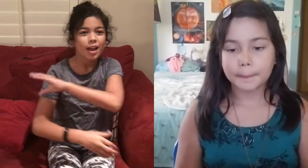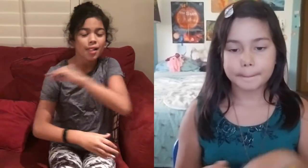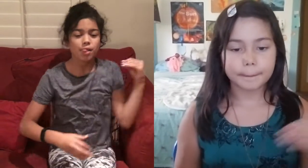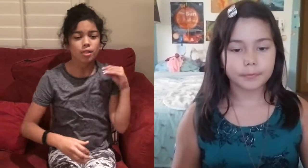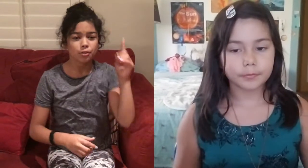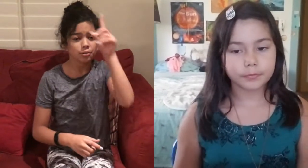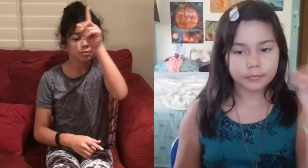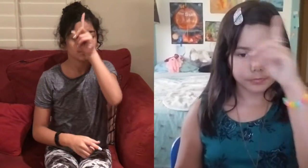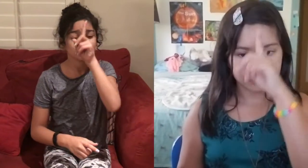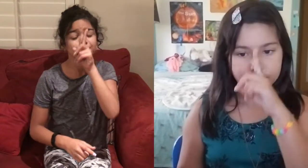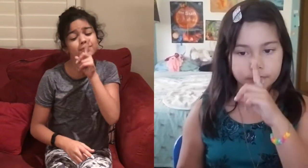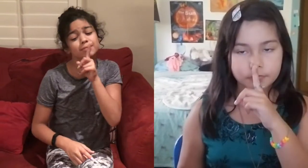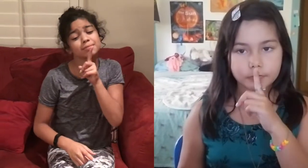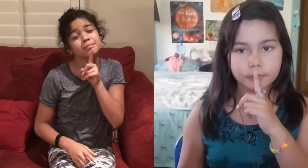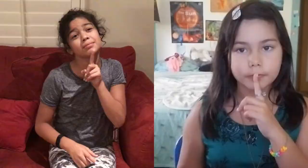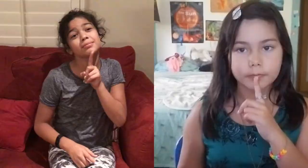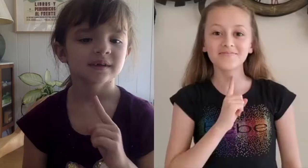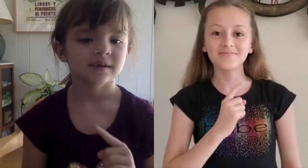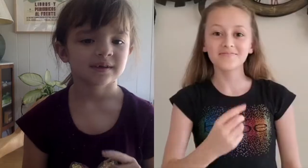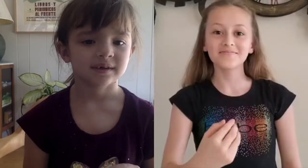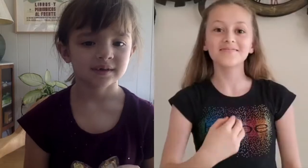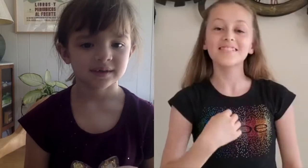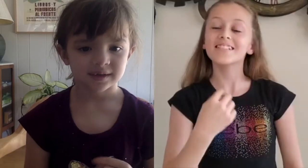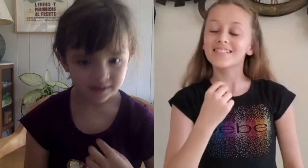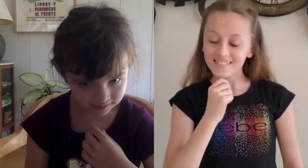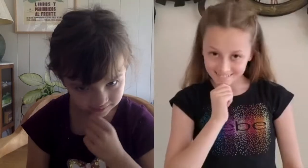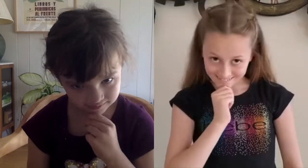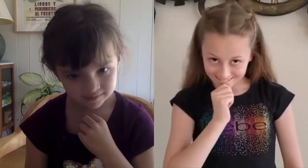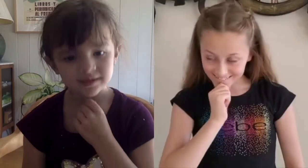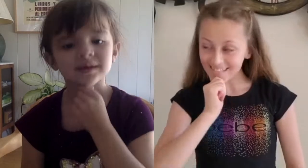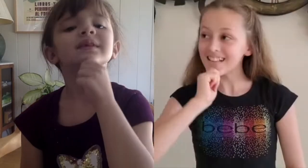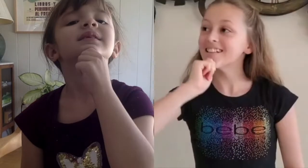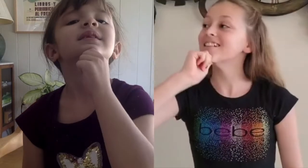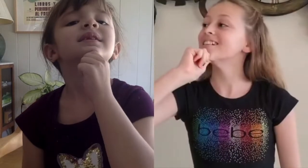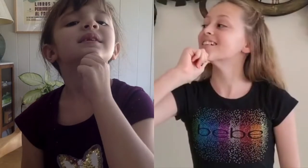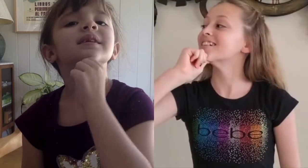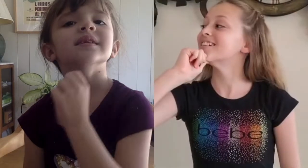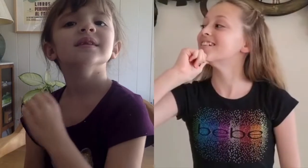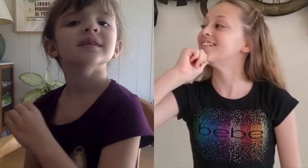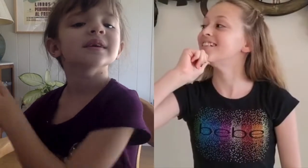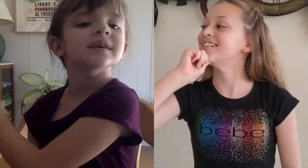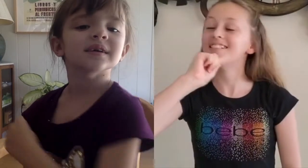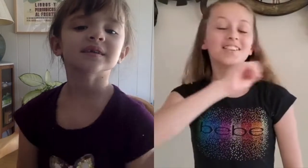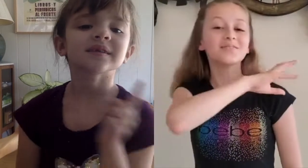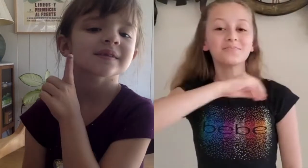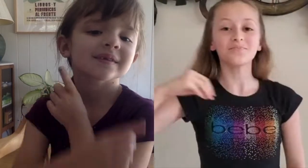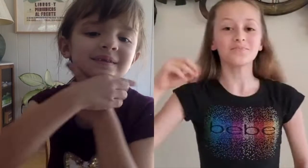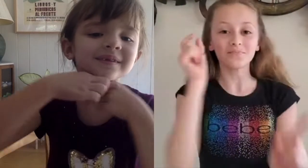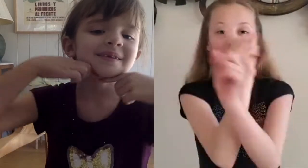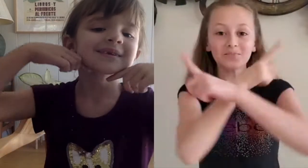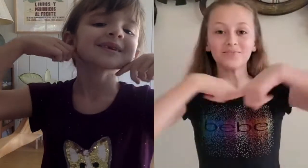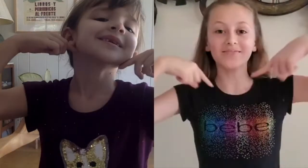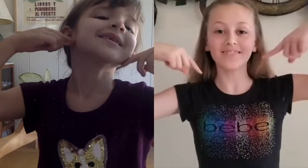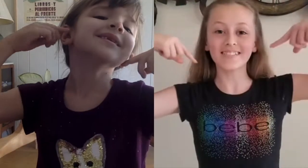lonely I just stick out my chin I just grin